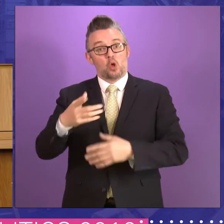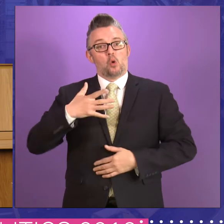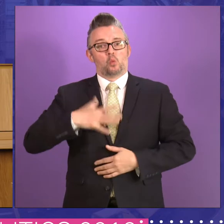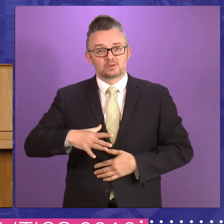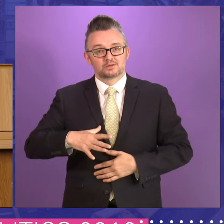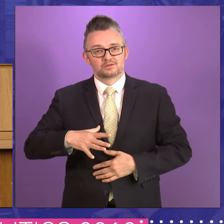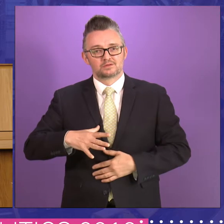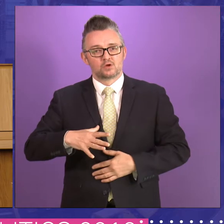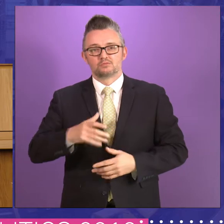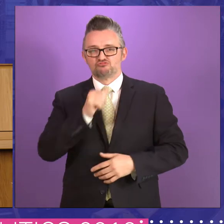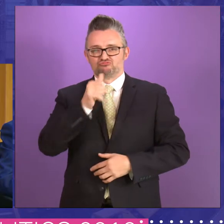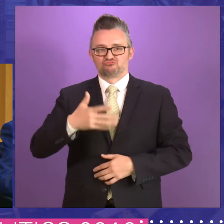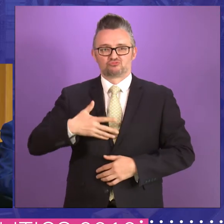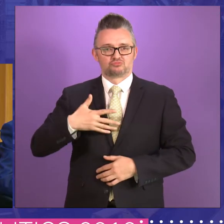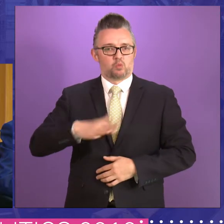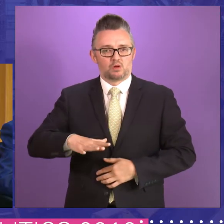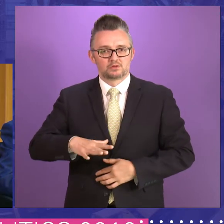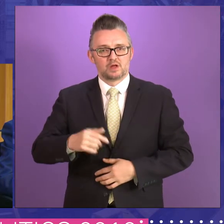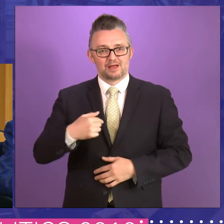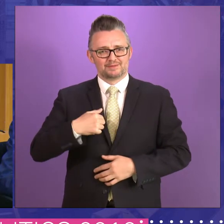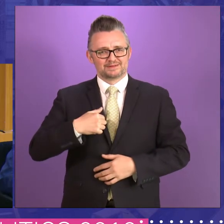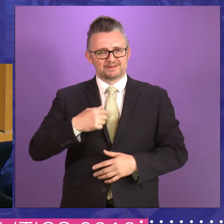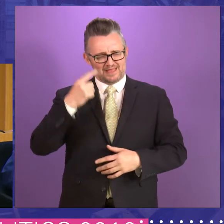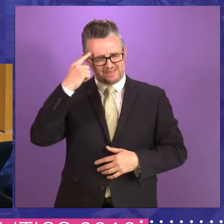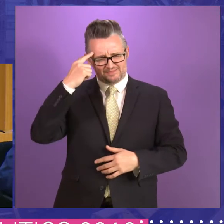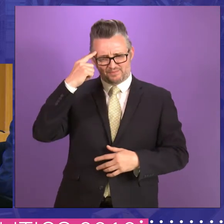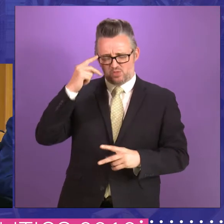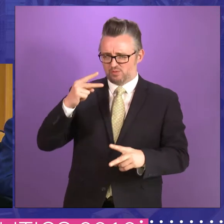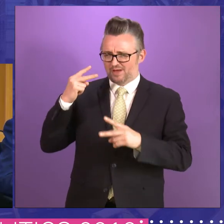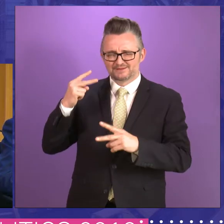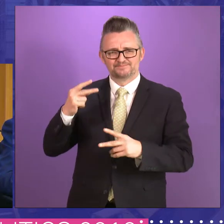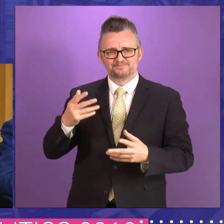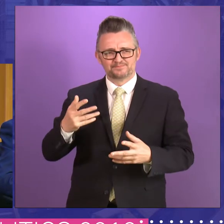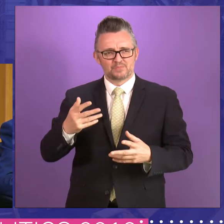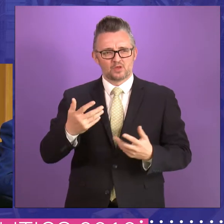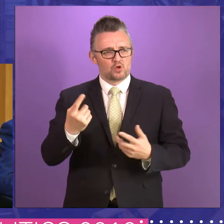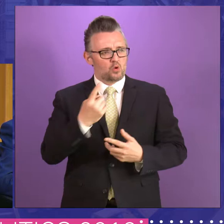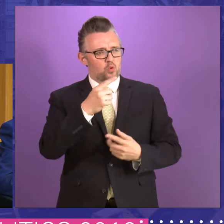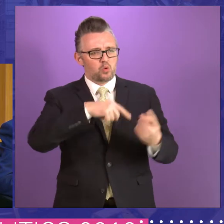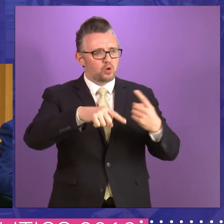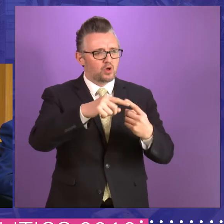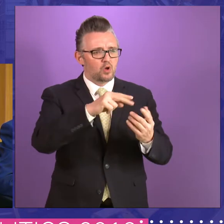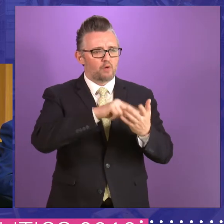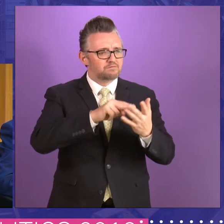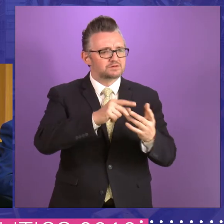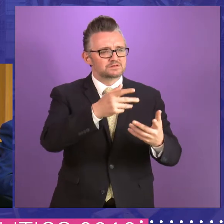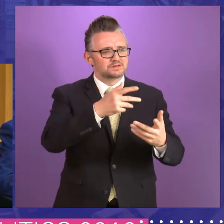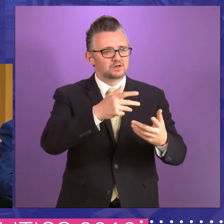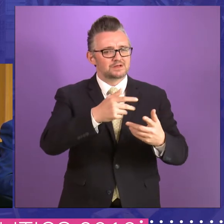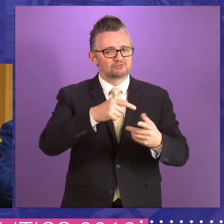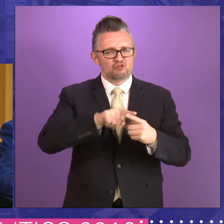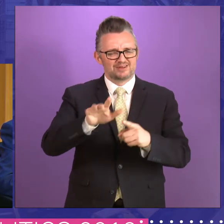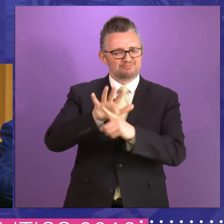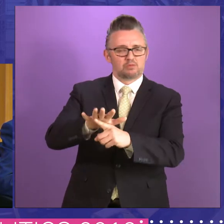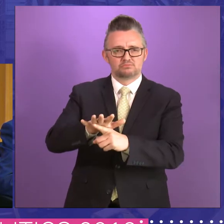or not. And I can't think of any sort of edict from the Bureau or anybody else, um, discouraging